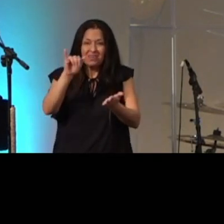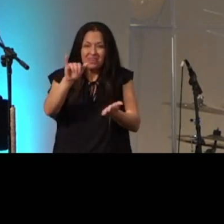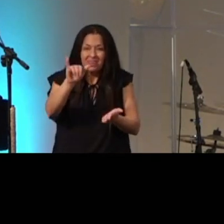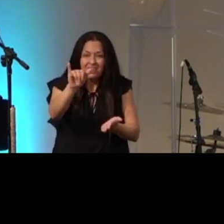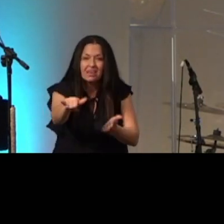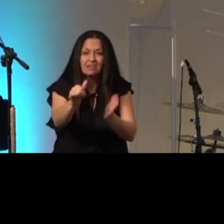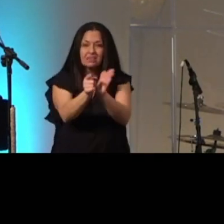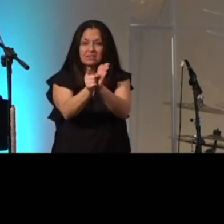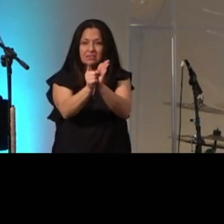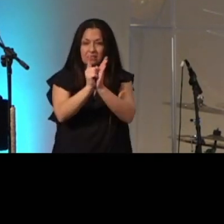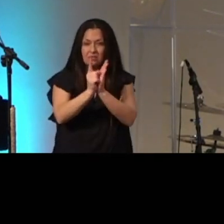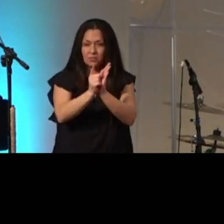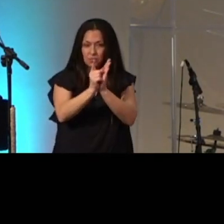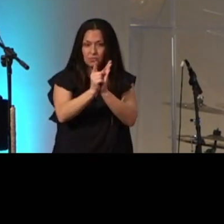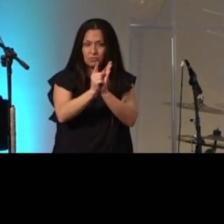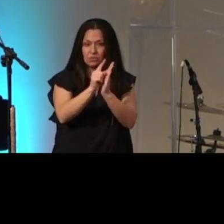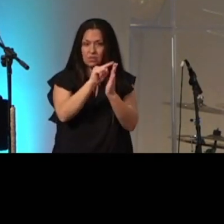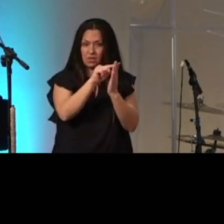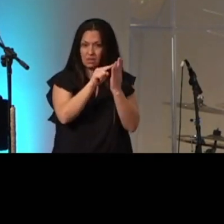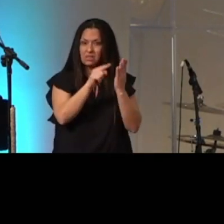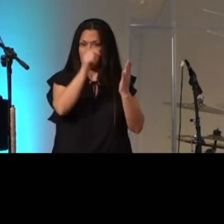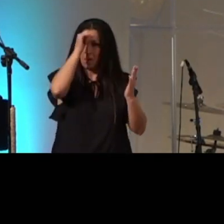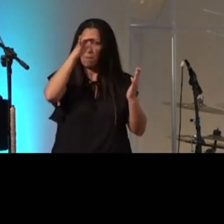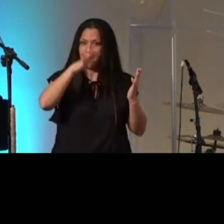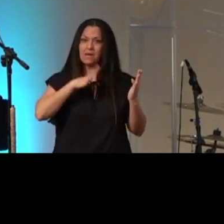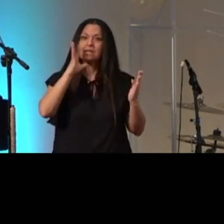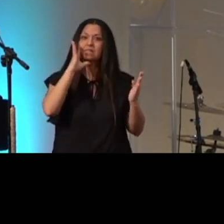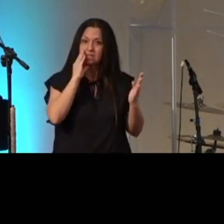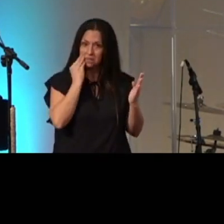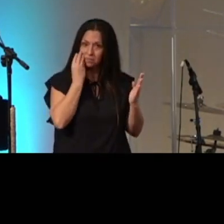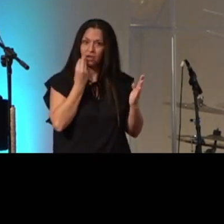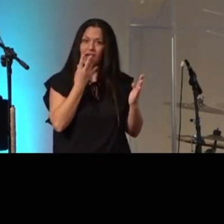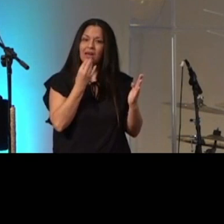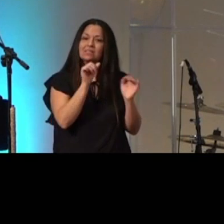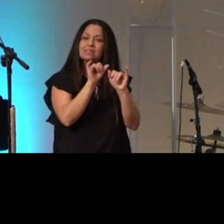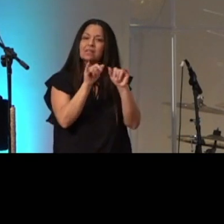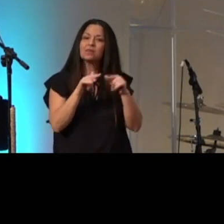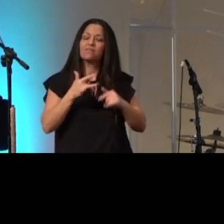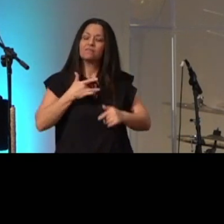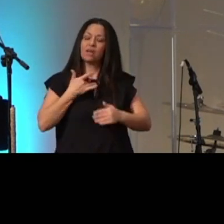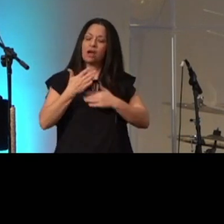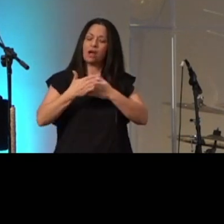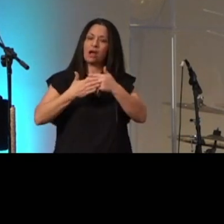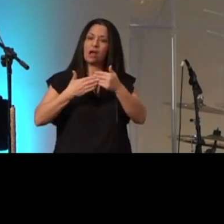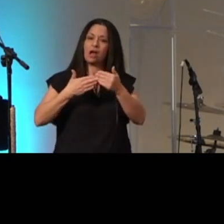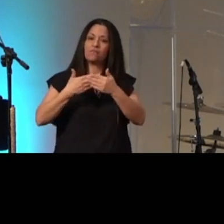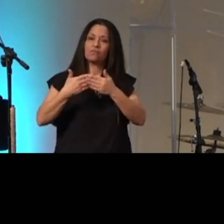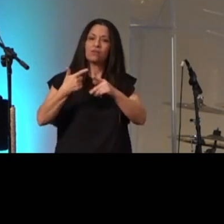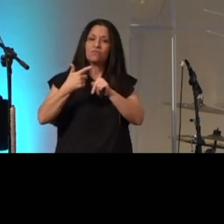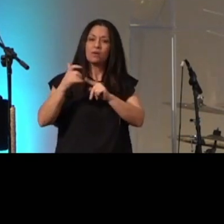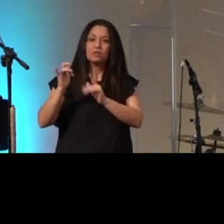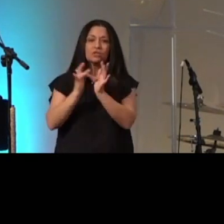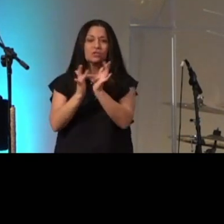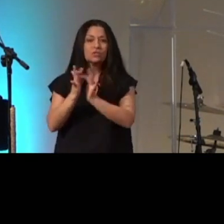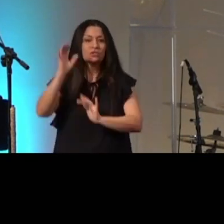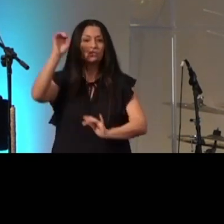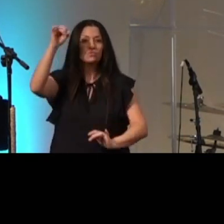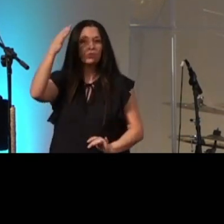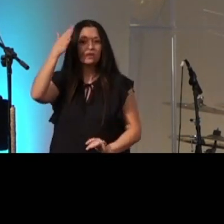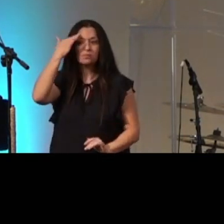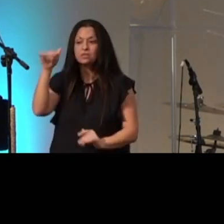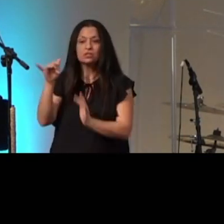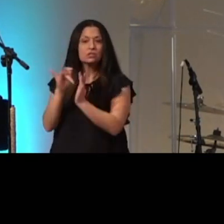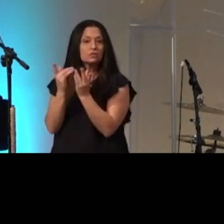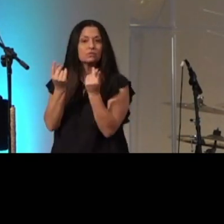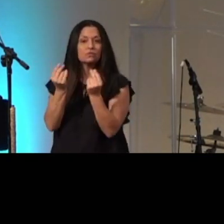moment these men experienced and were comforted by jesus's grace because jesus spoke